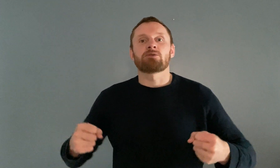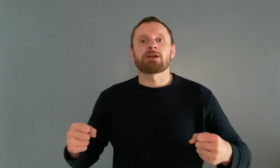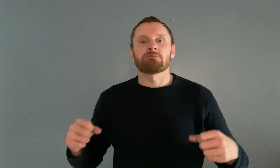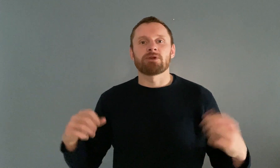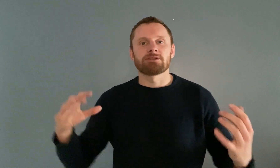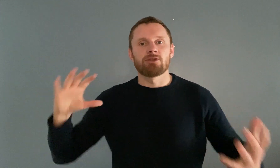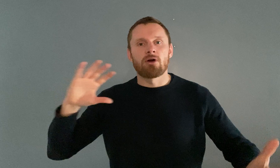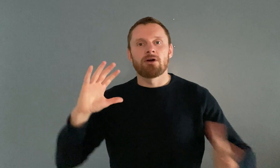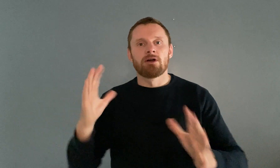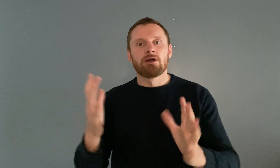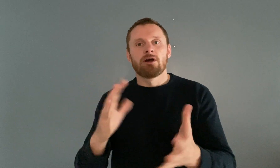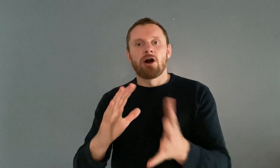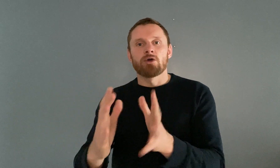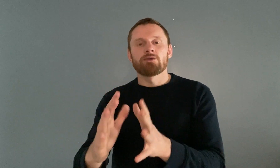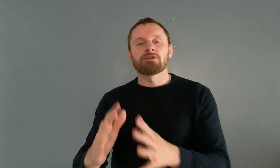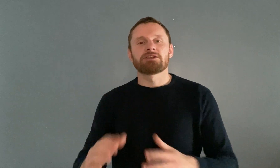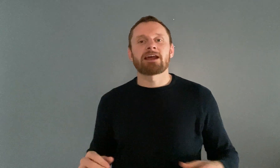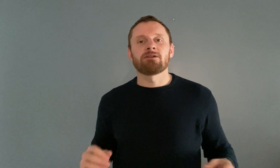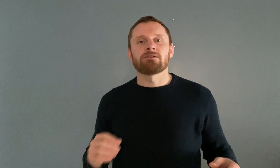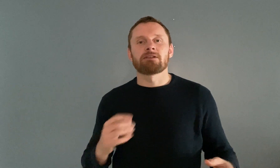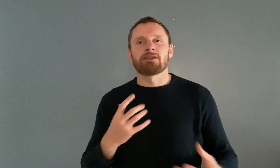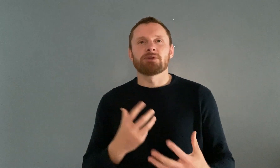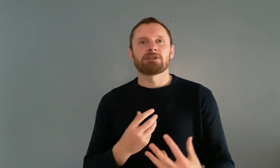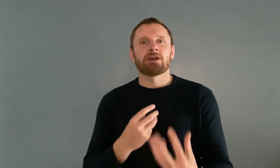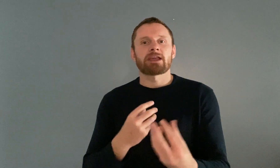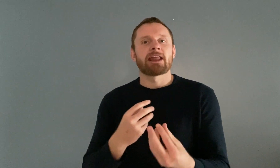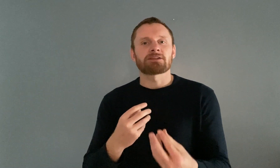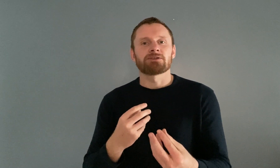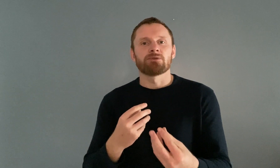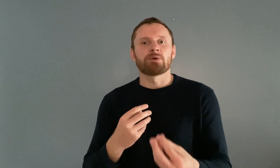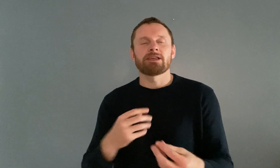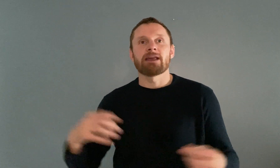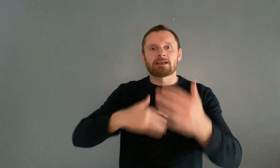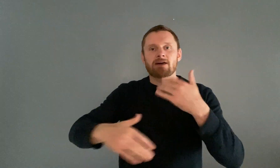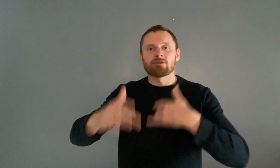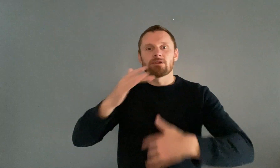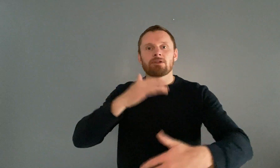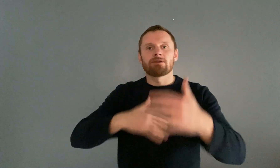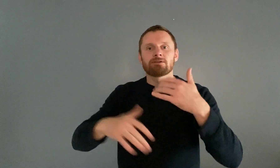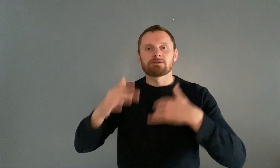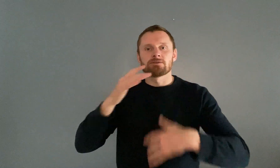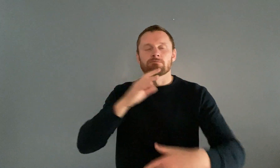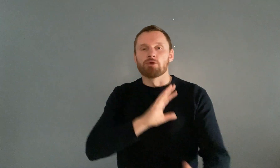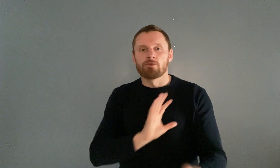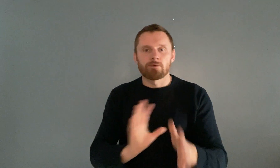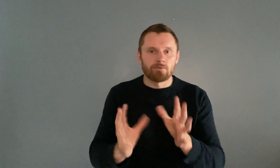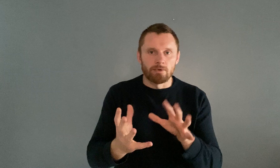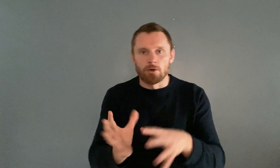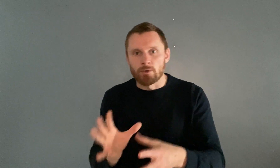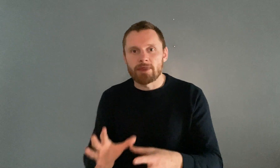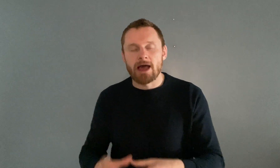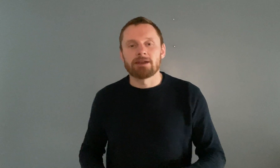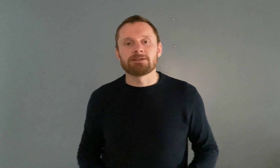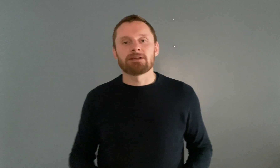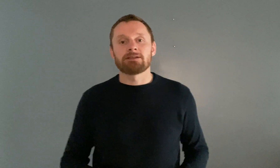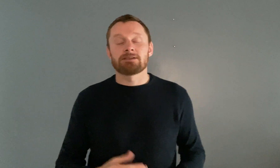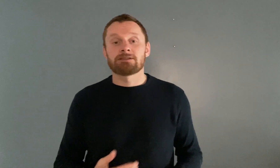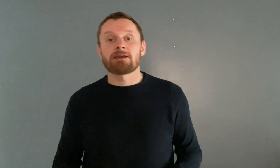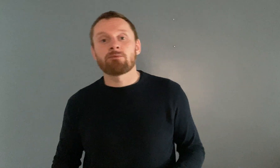aggression but it's not honed and channeled like there isn't a connection within that they haven't learned to move and flow with that energy and it's the same